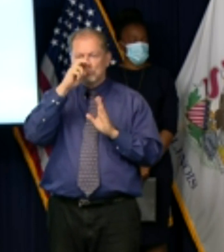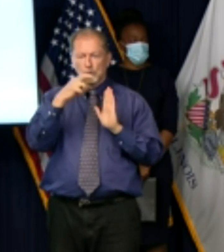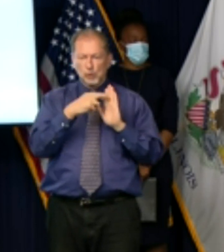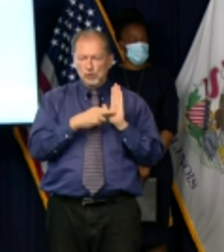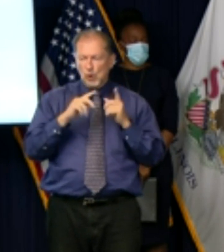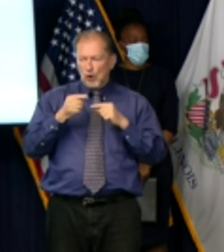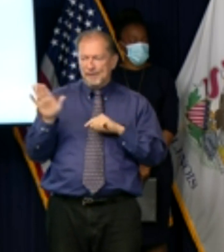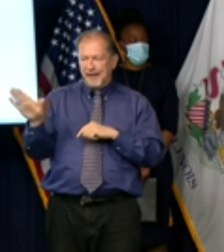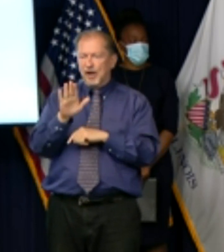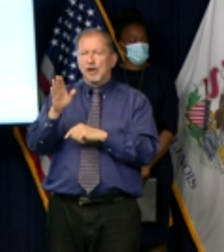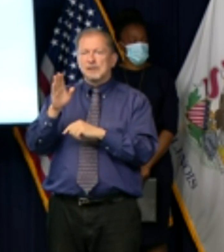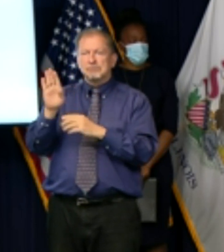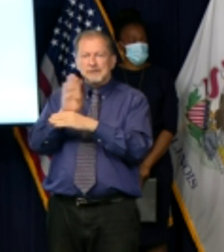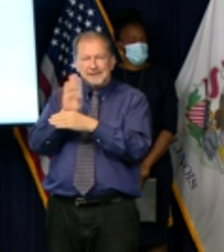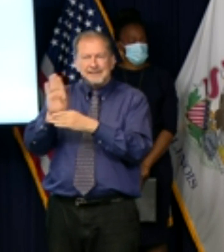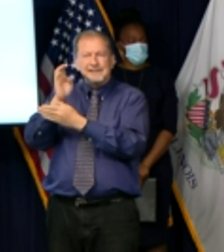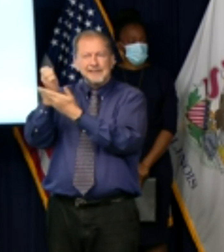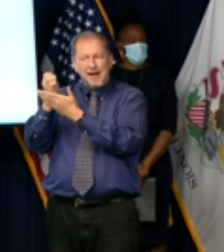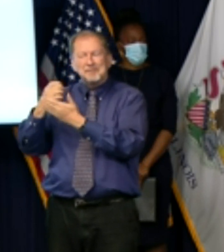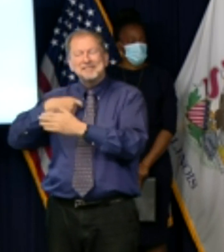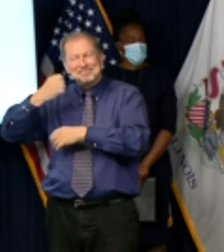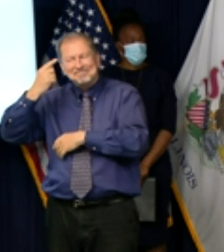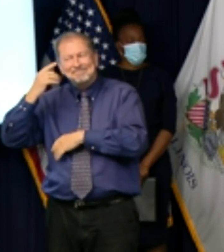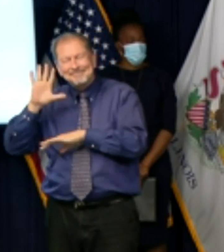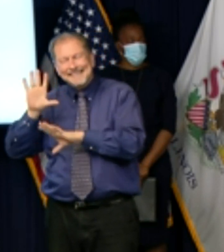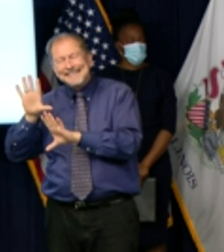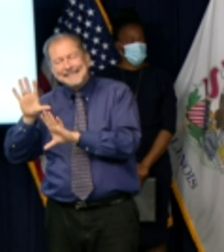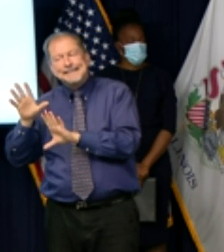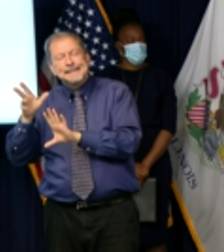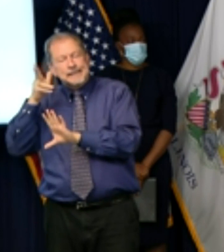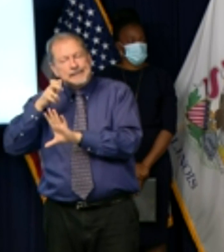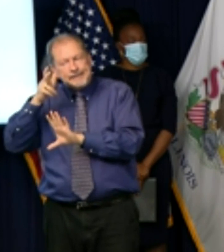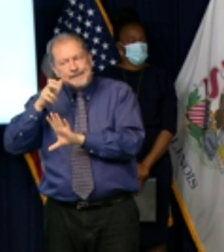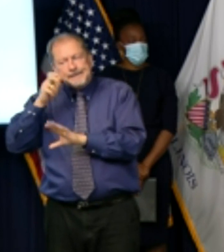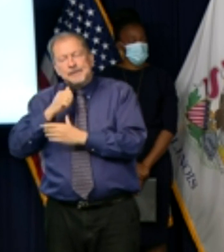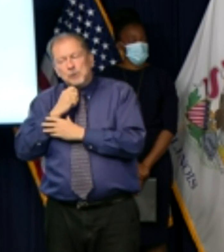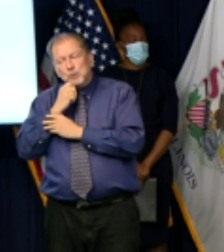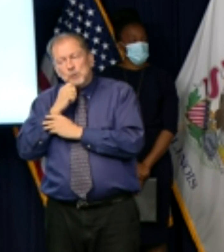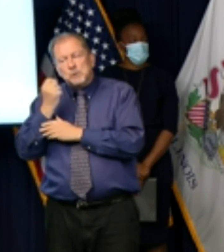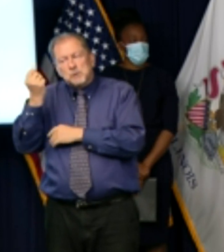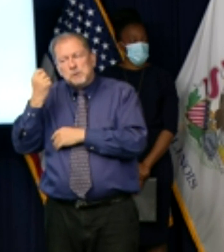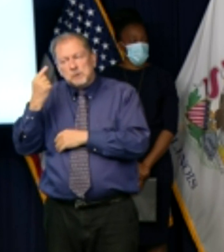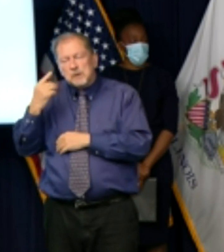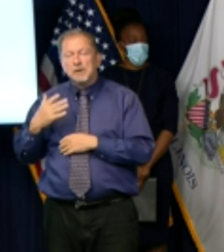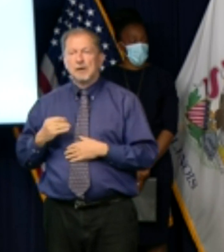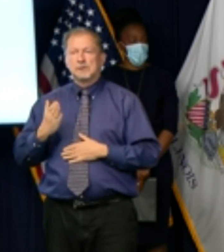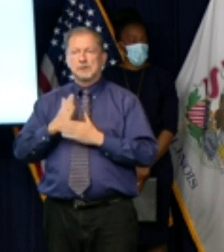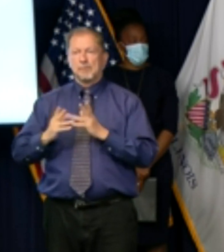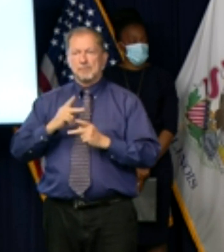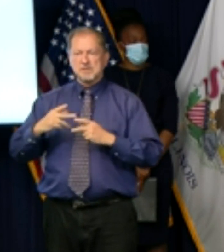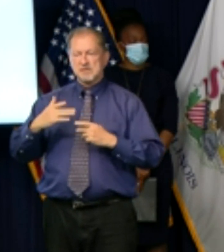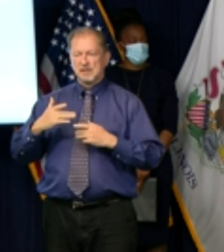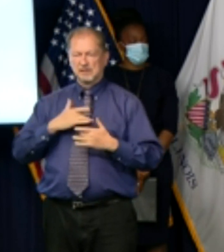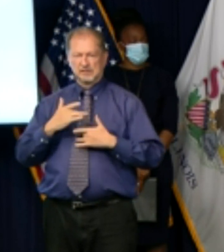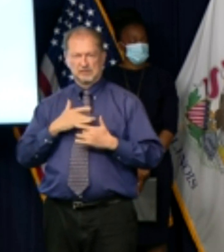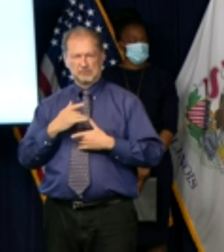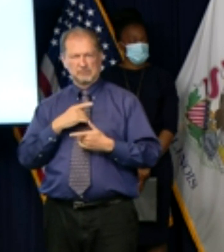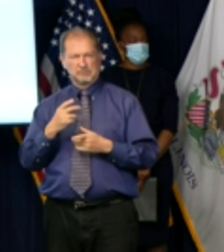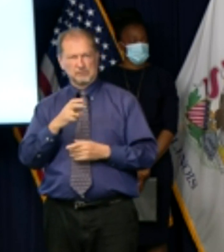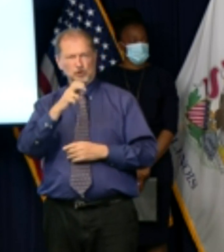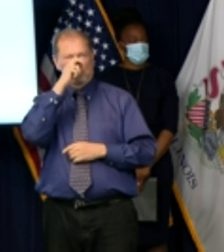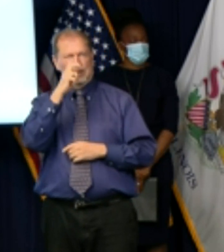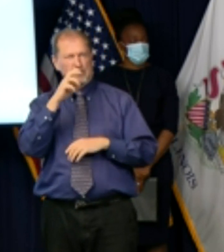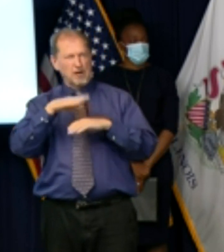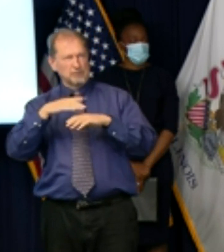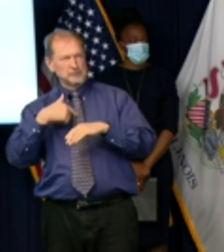uh people who are concerned about uh you know the the uh restrictions that they feel have been placed upon them